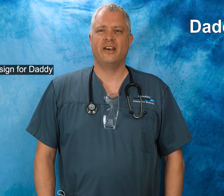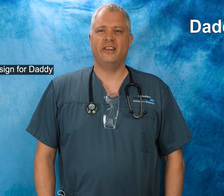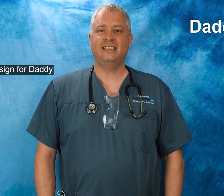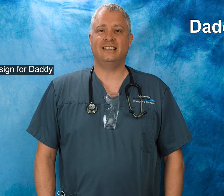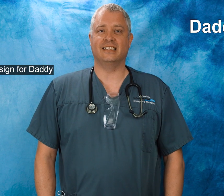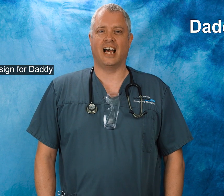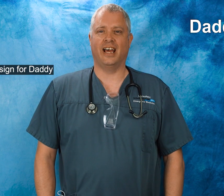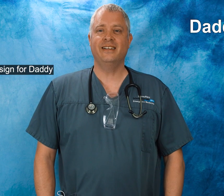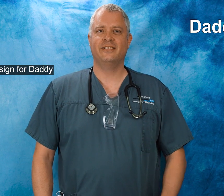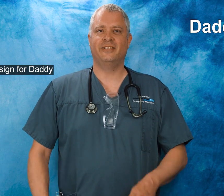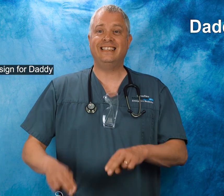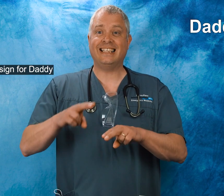This is the sign for daddy.